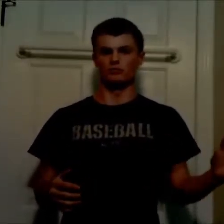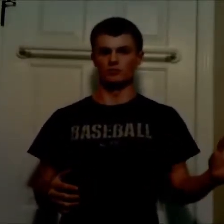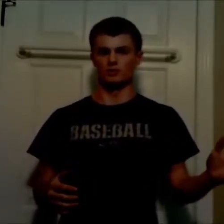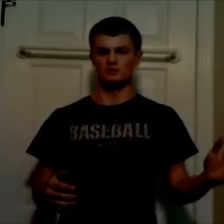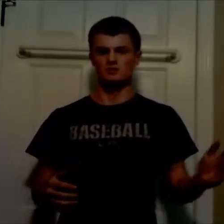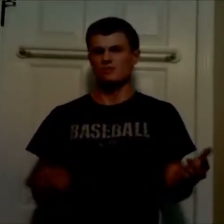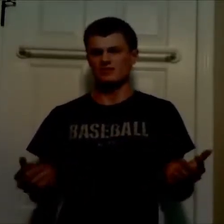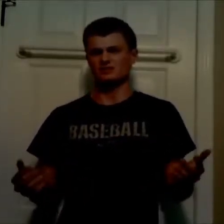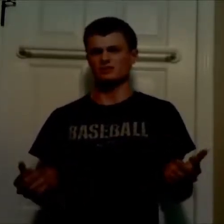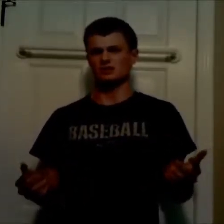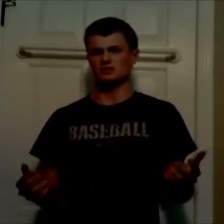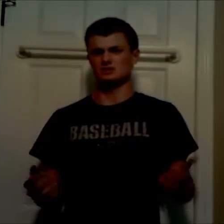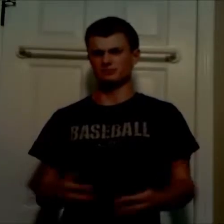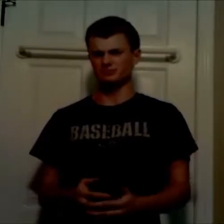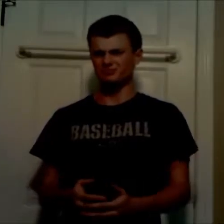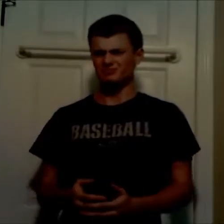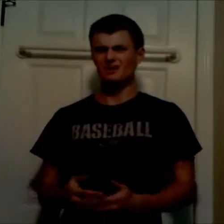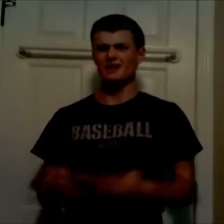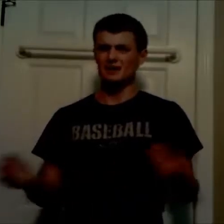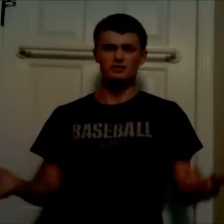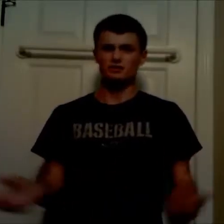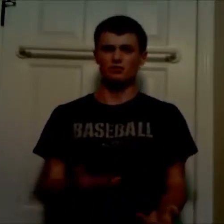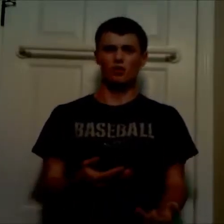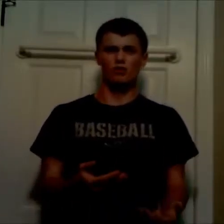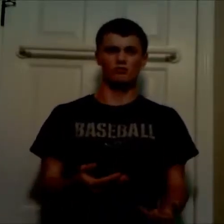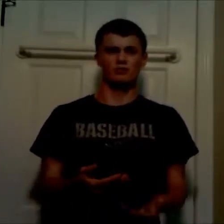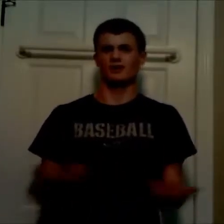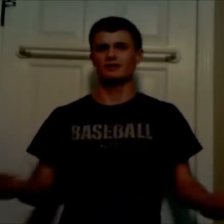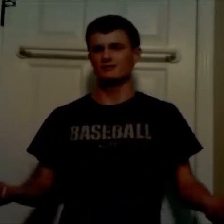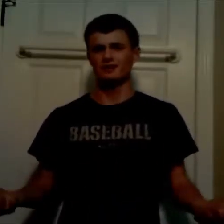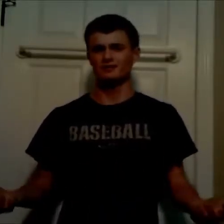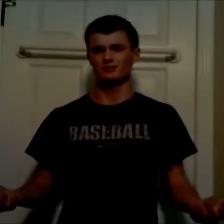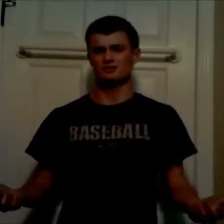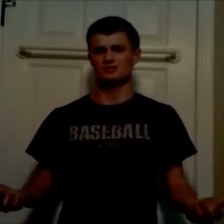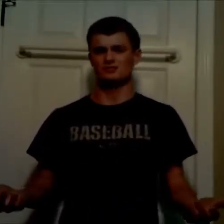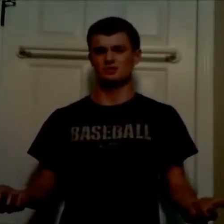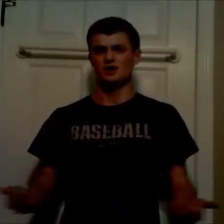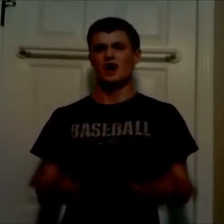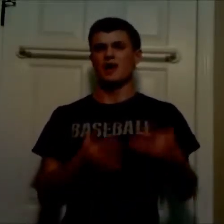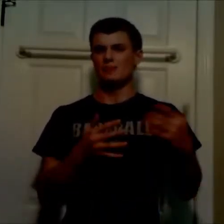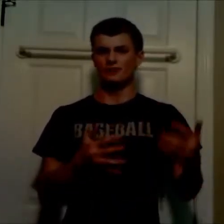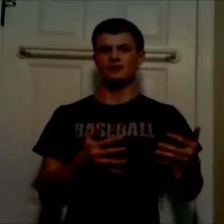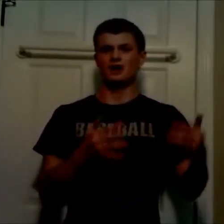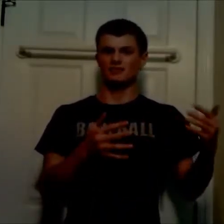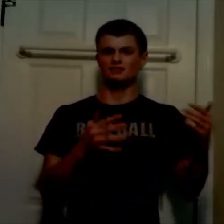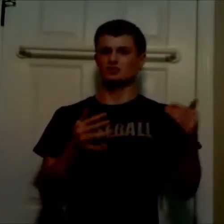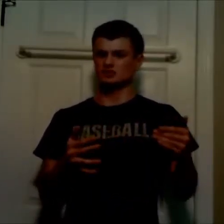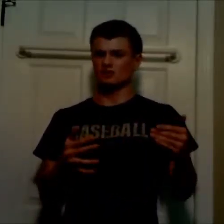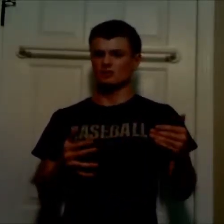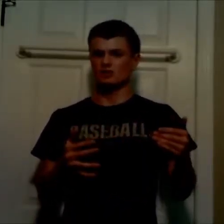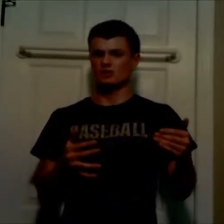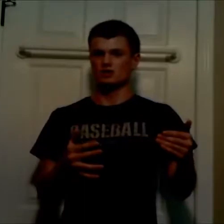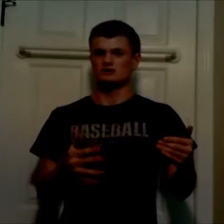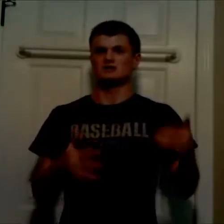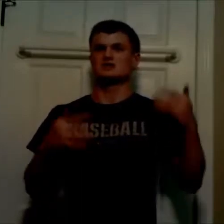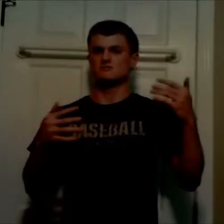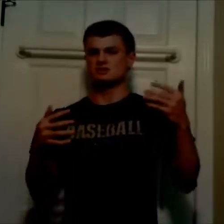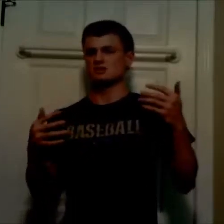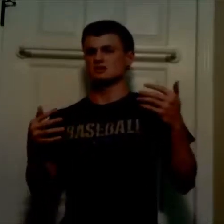movie month. That's what it is. And now you're going to throw all of in. I'll have nothing for December, and nothing after the summer to keep me